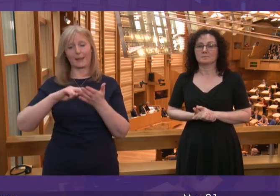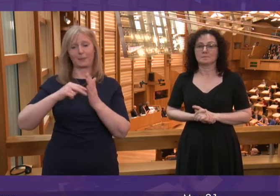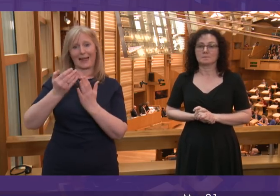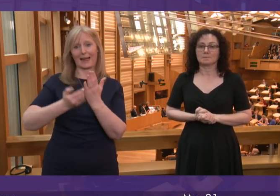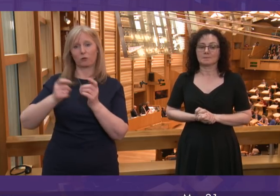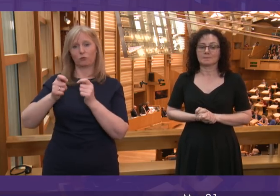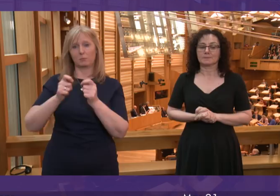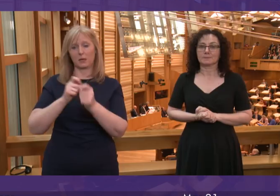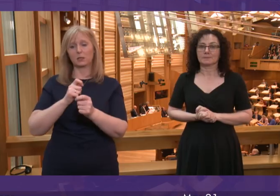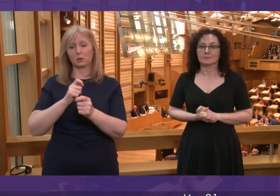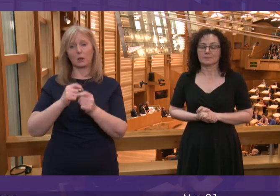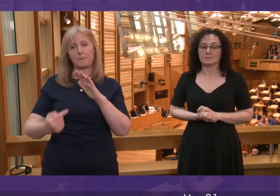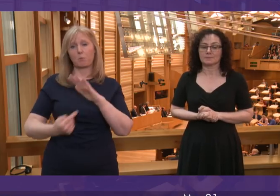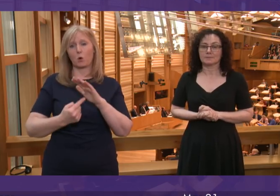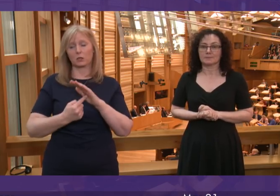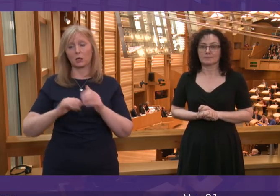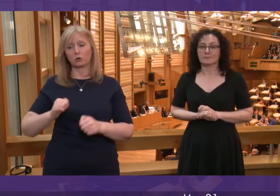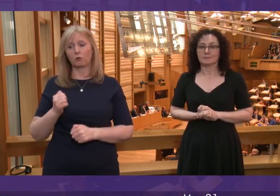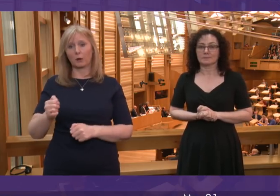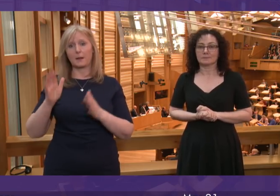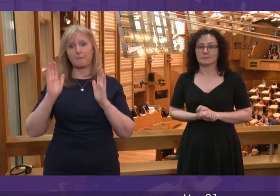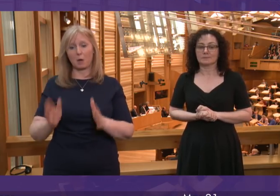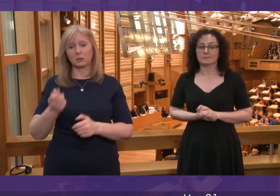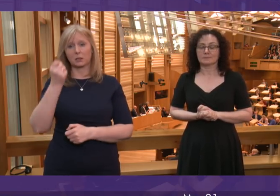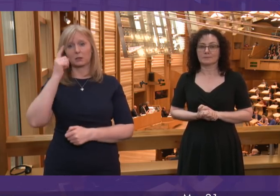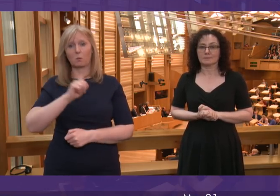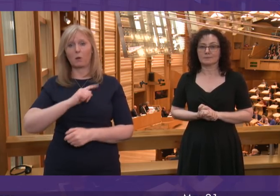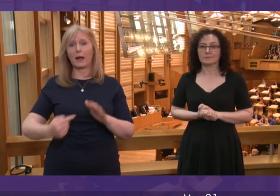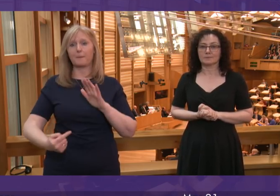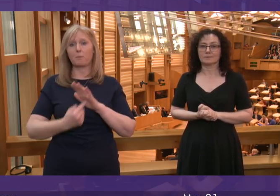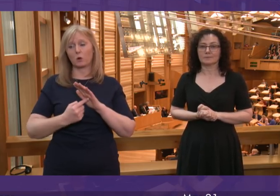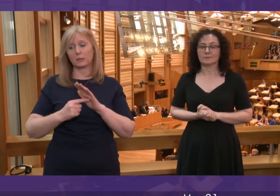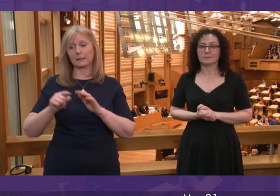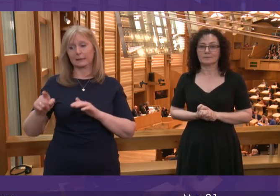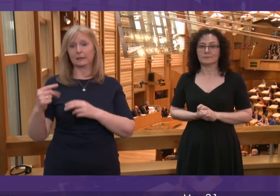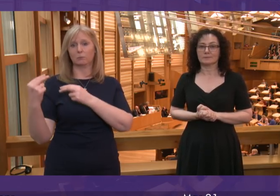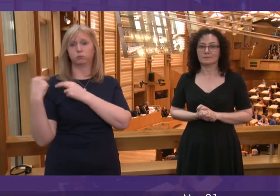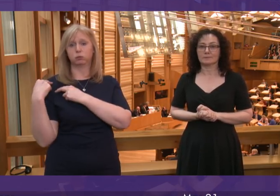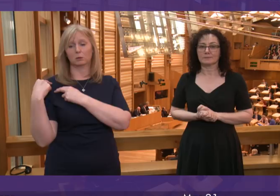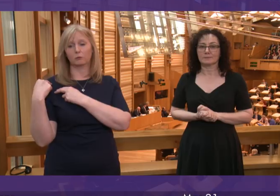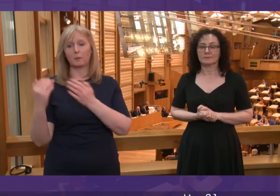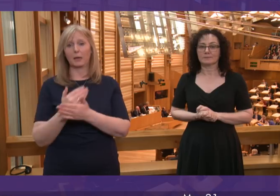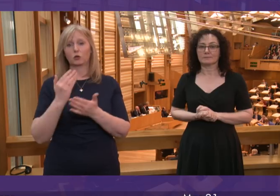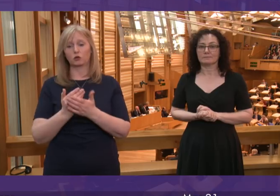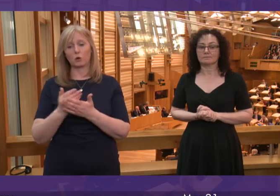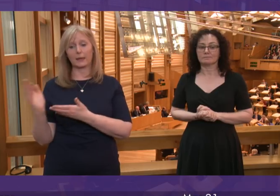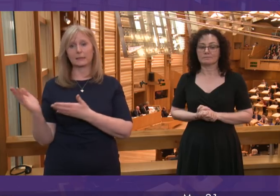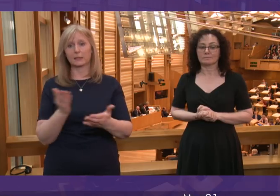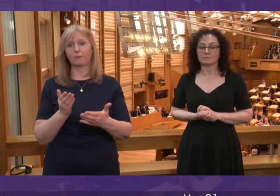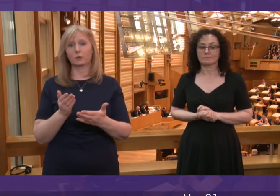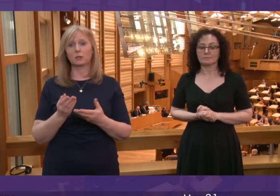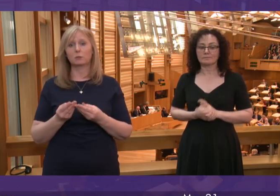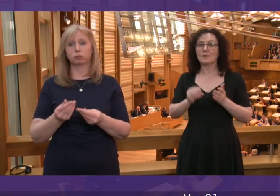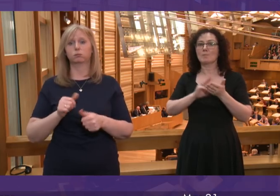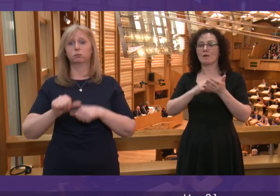why ScotRail has to understand how serious the obligation is on them. to deliver on the commitments they make in it. Mark